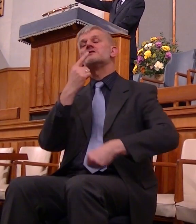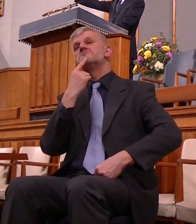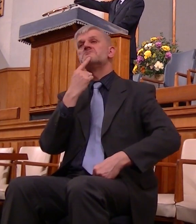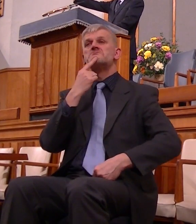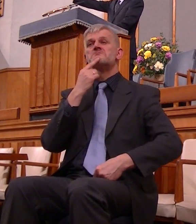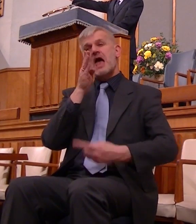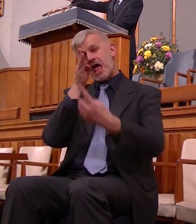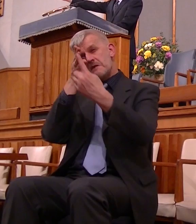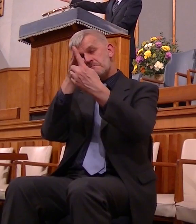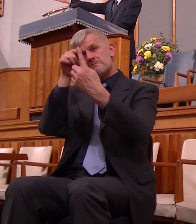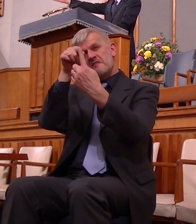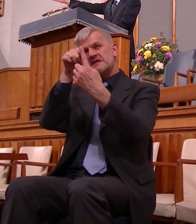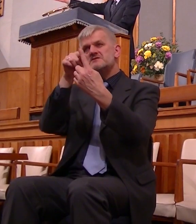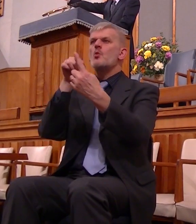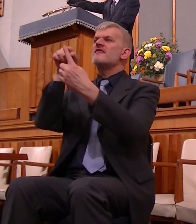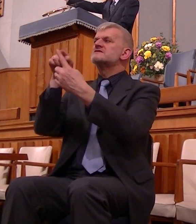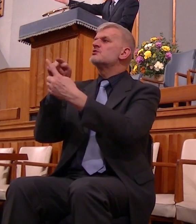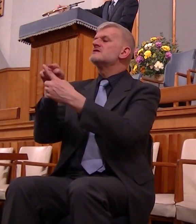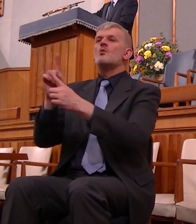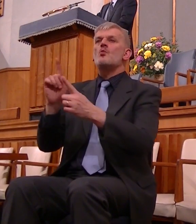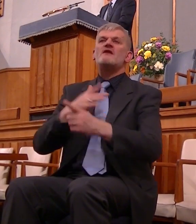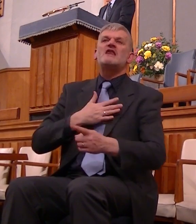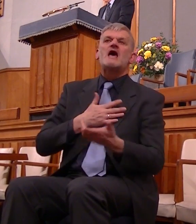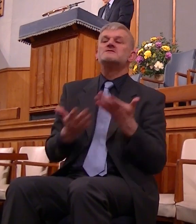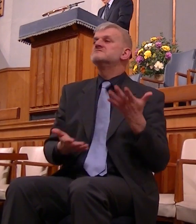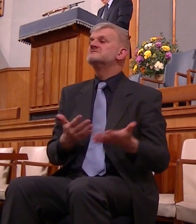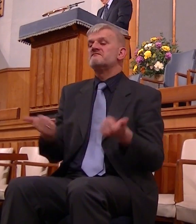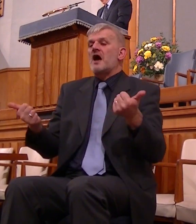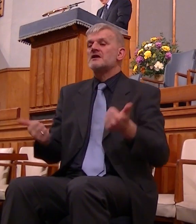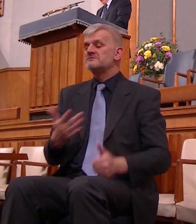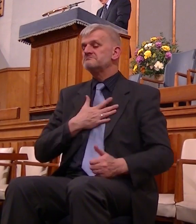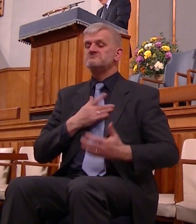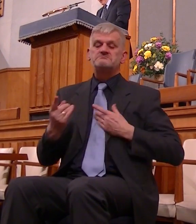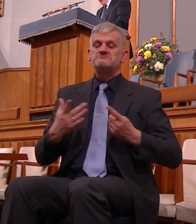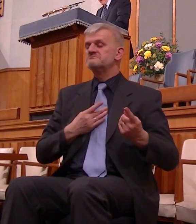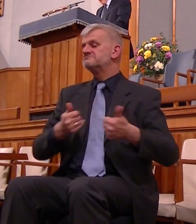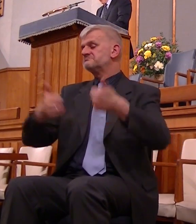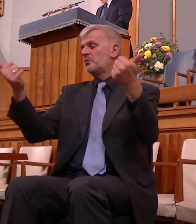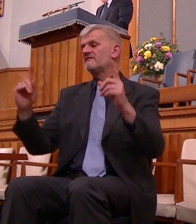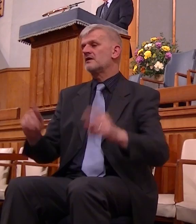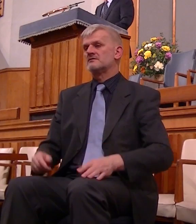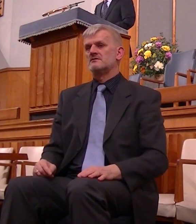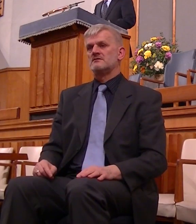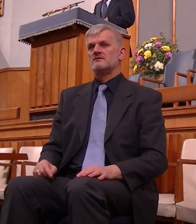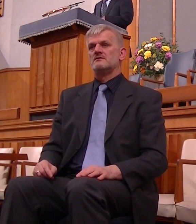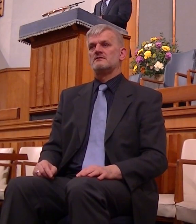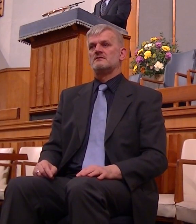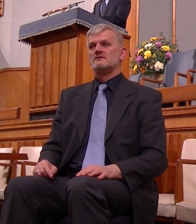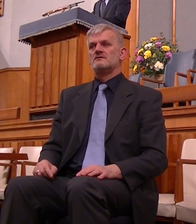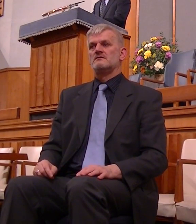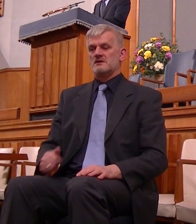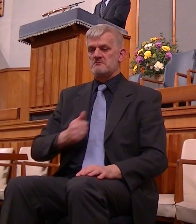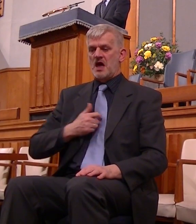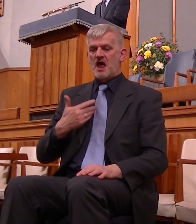whatever pleases me whatever takes my delight and interest I will live as I